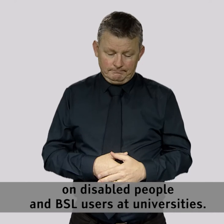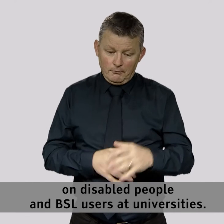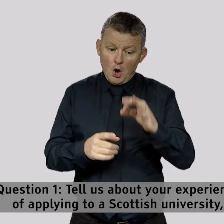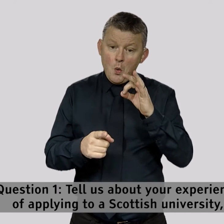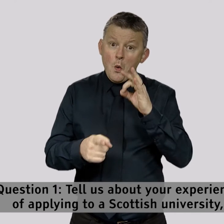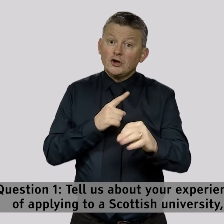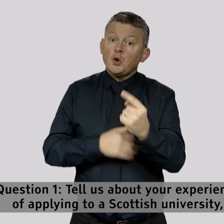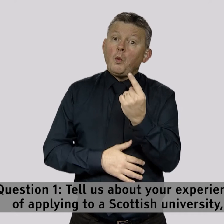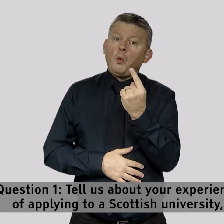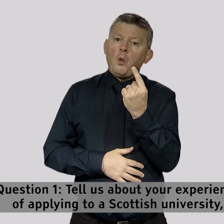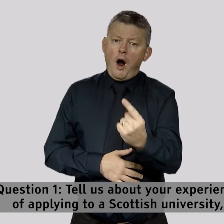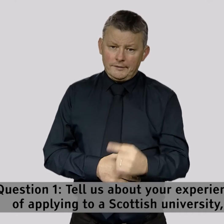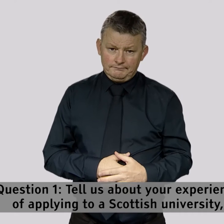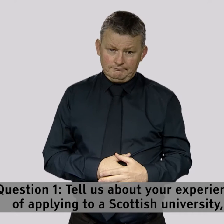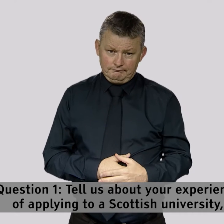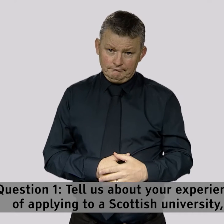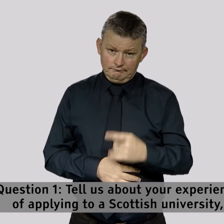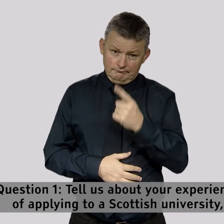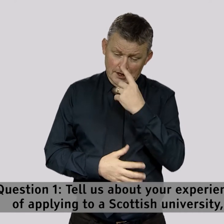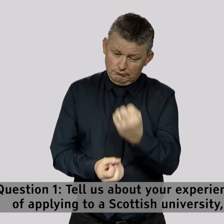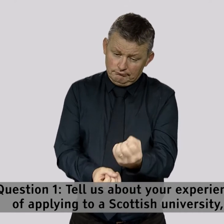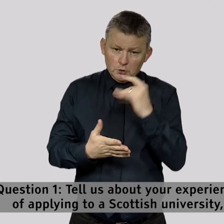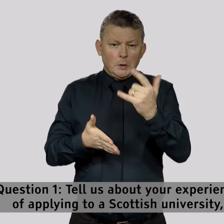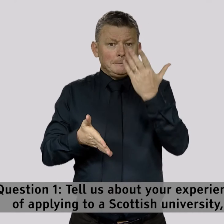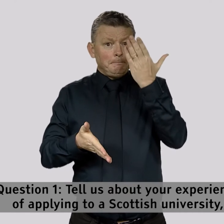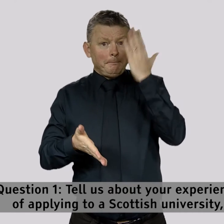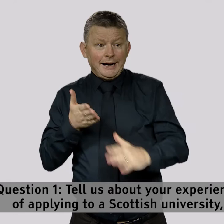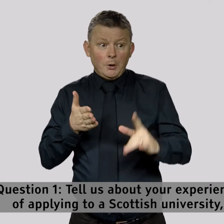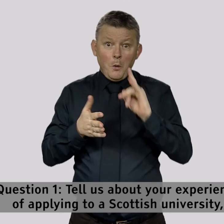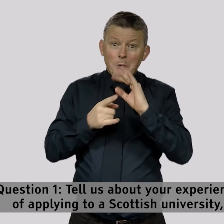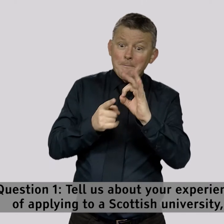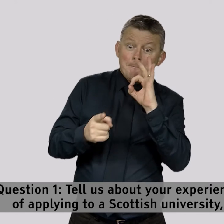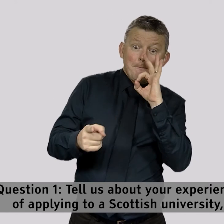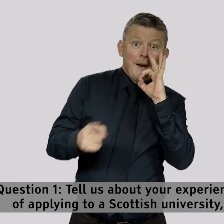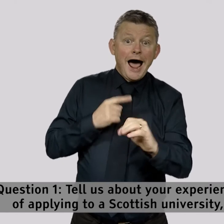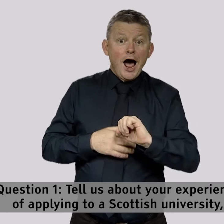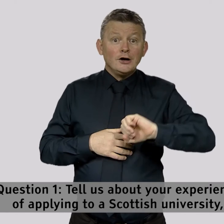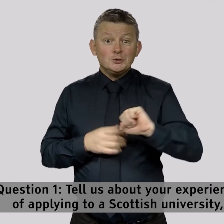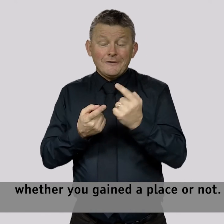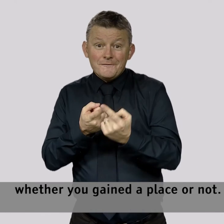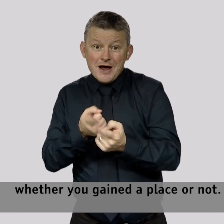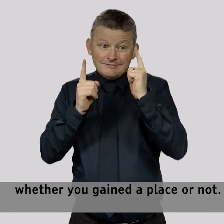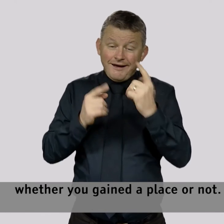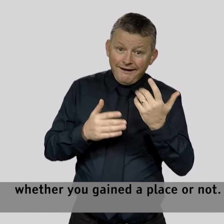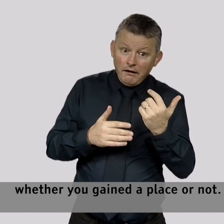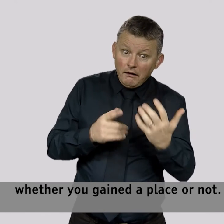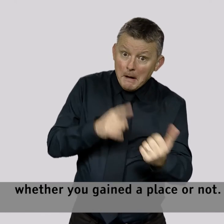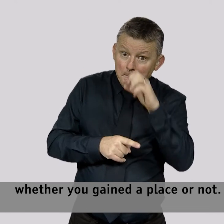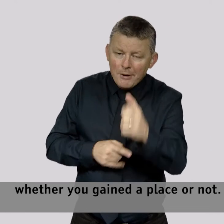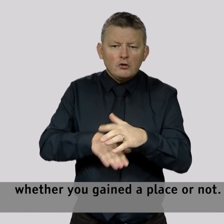Question 1. Tell us about your experience of applying to a Scottish university, whether you gained the place or not.